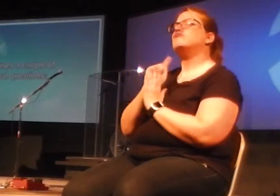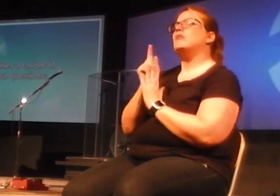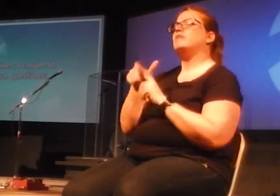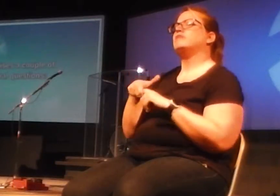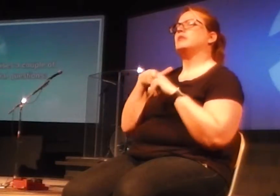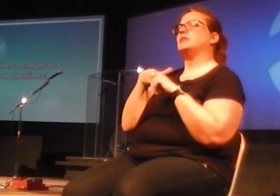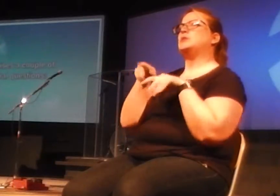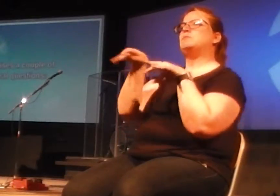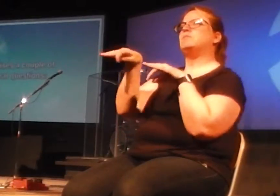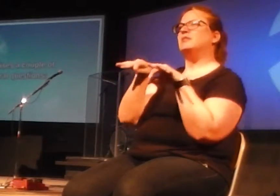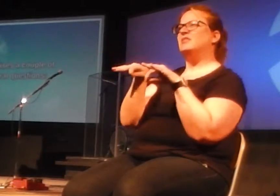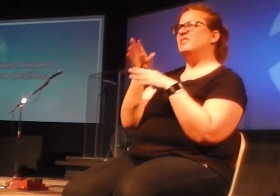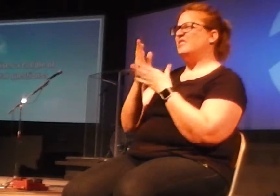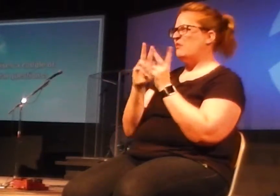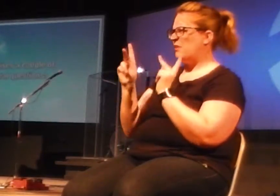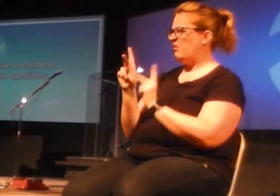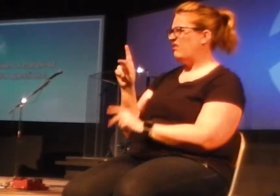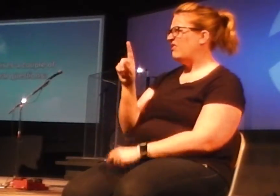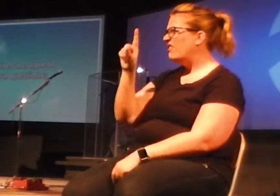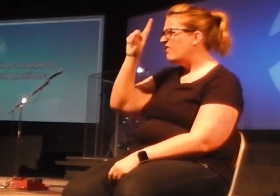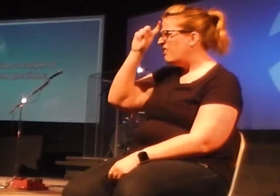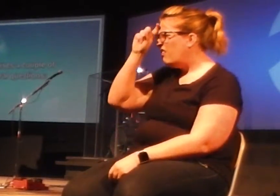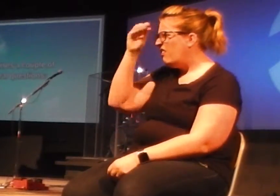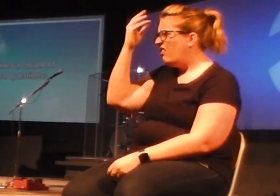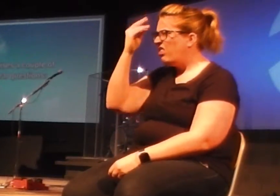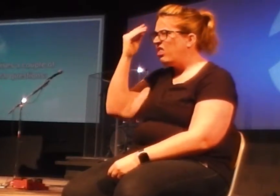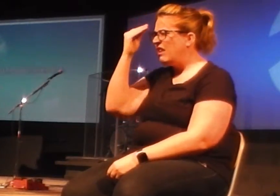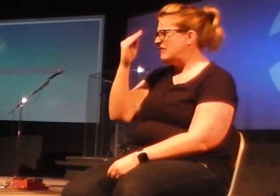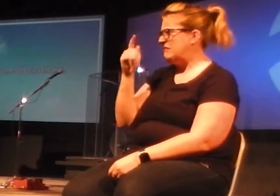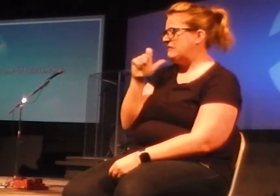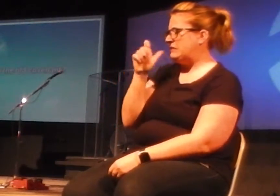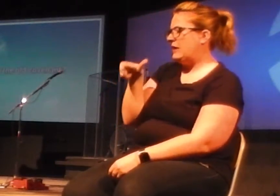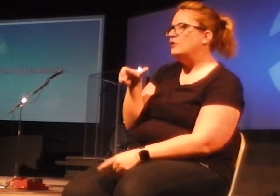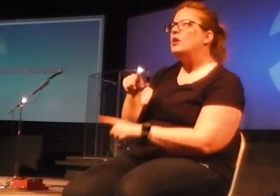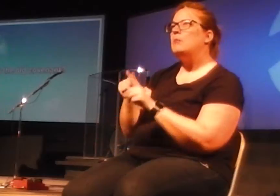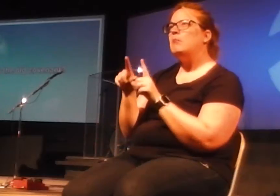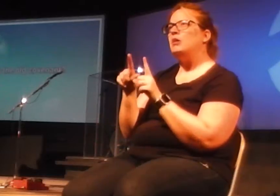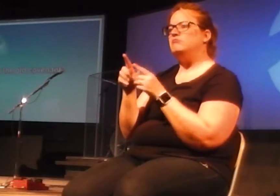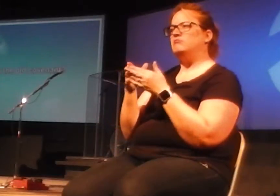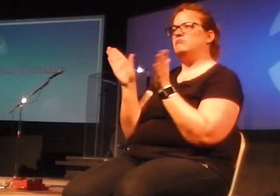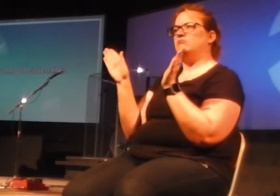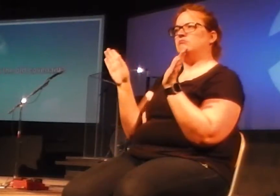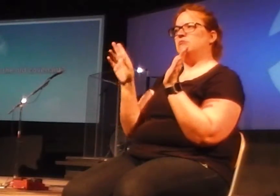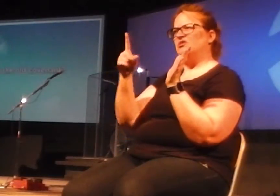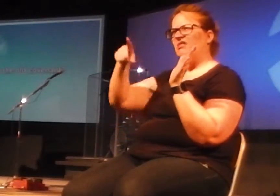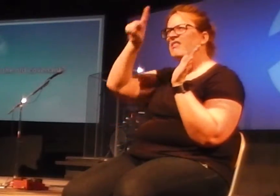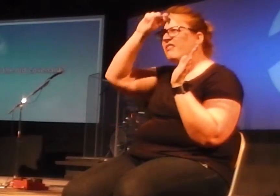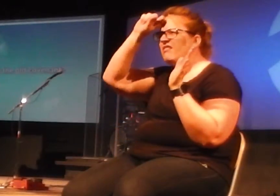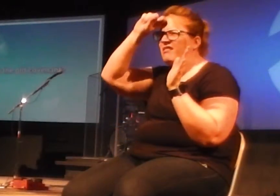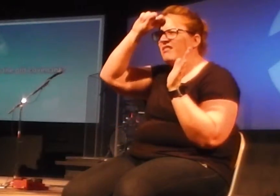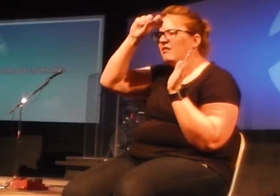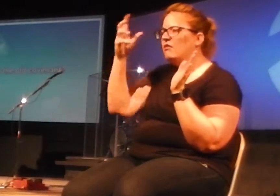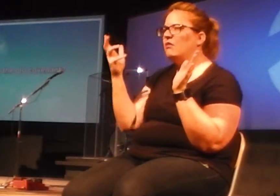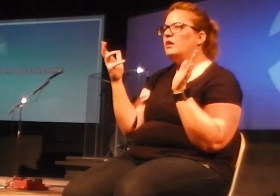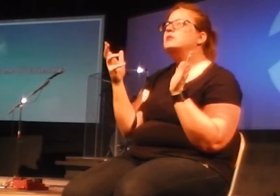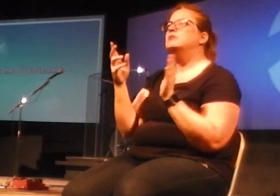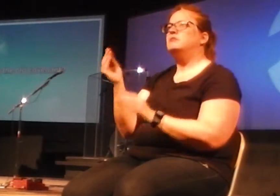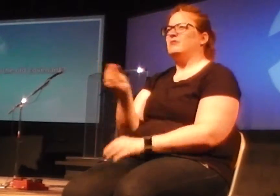it. Some of you have never heard this. You've never wrestled with this at all. But a couple of big general questions this passage of Scripture raises. First of all, what was the old covenant?